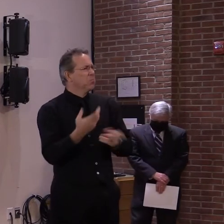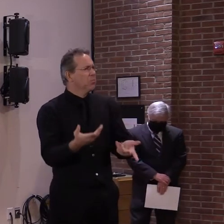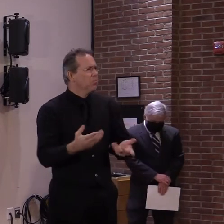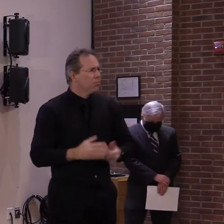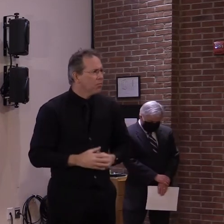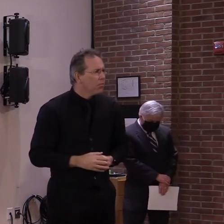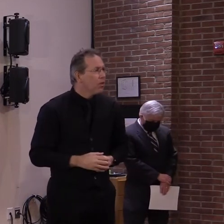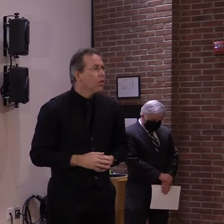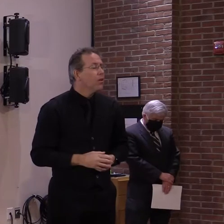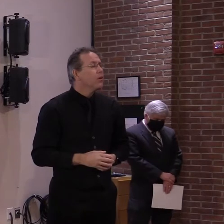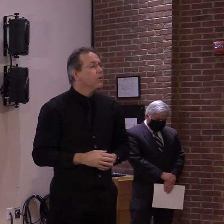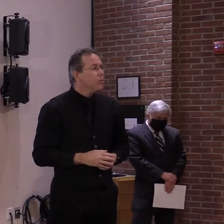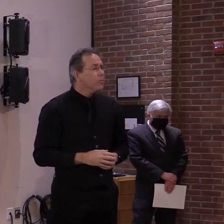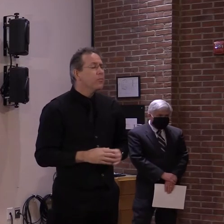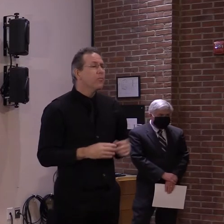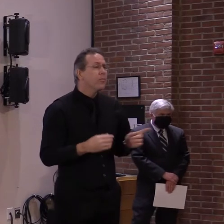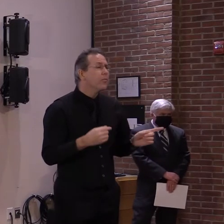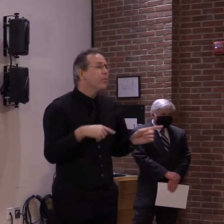route.